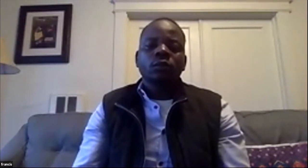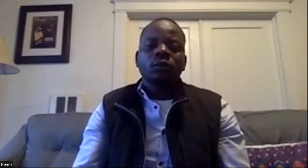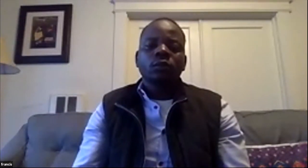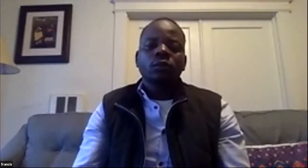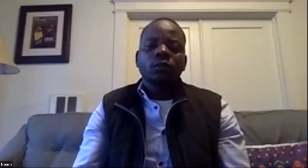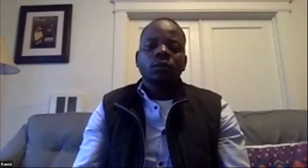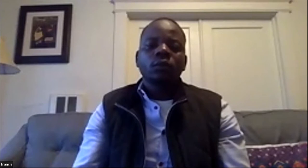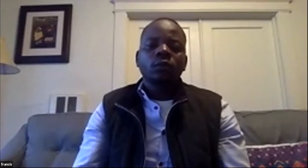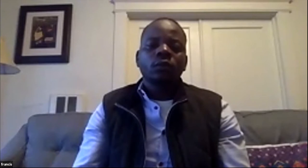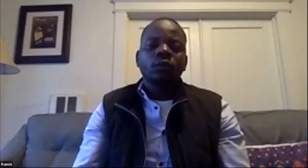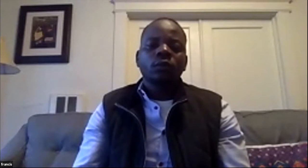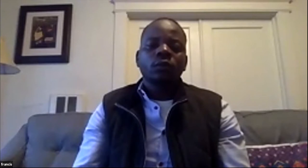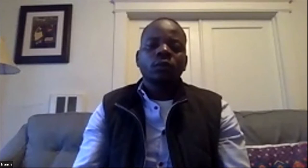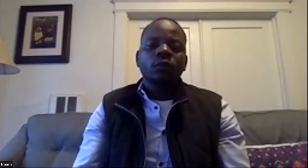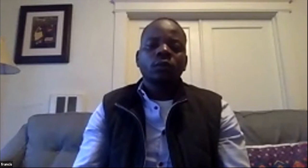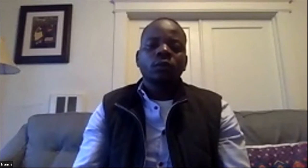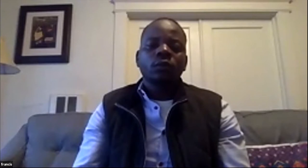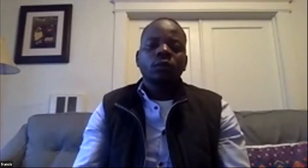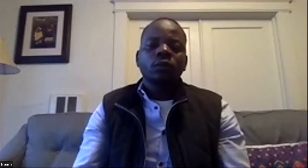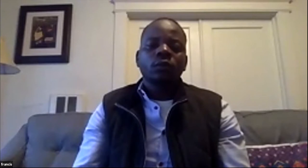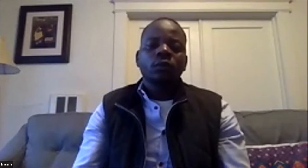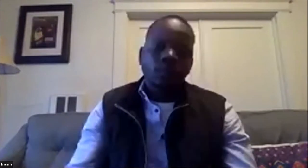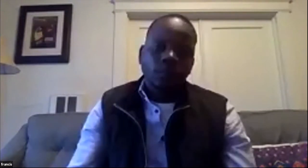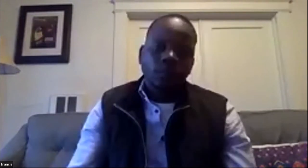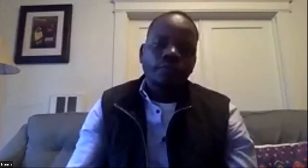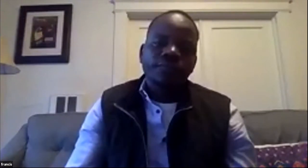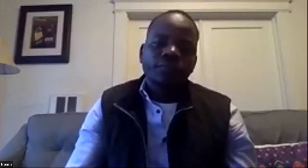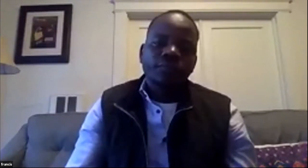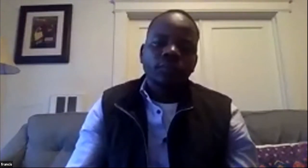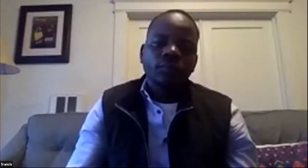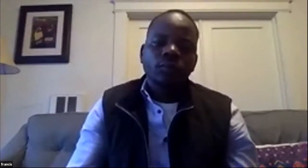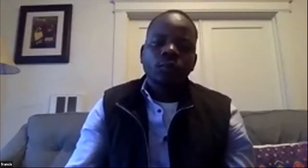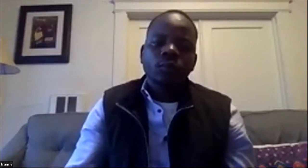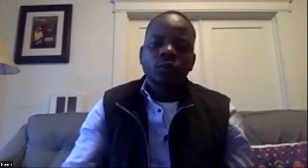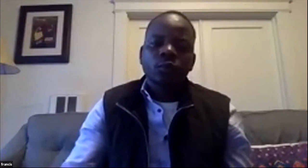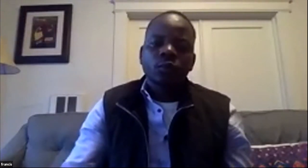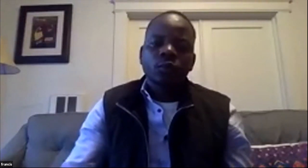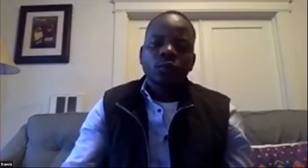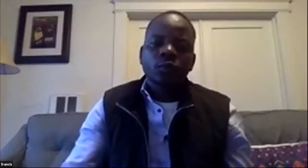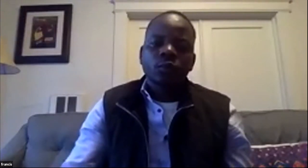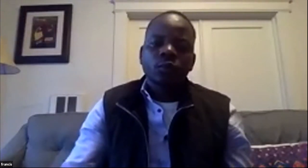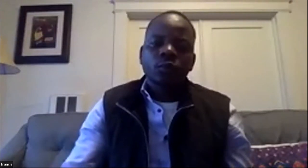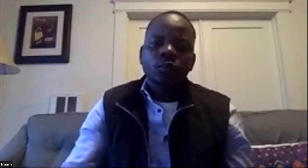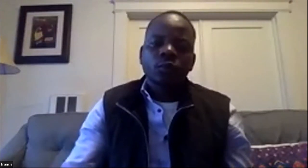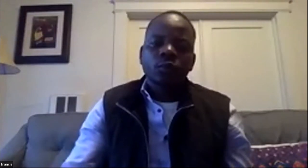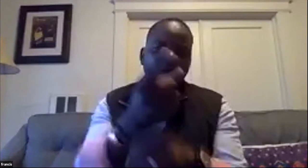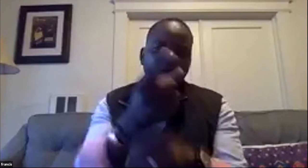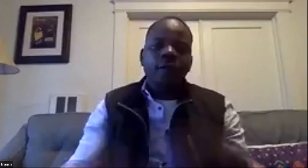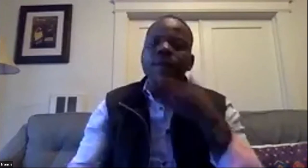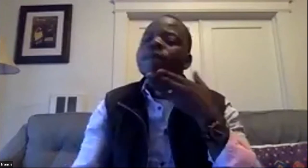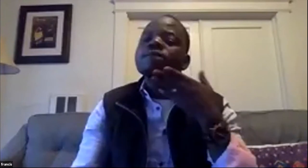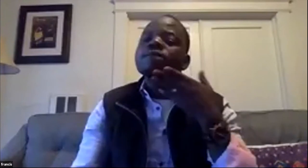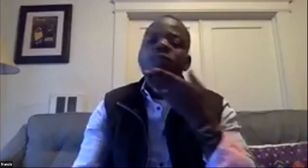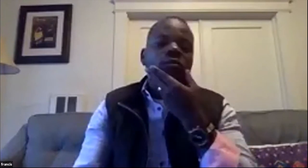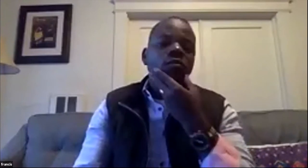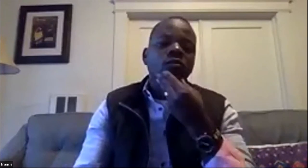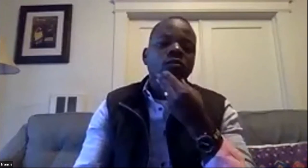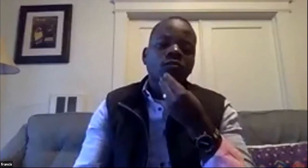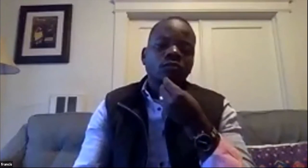he has plans to bring his high school students whose parents want to help funding some of these